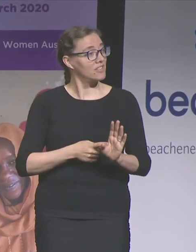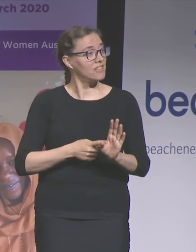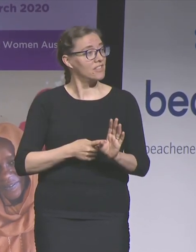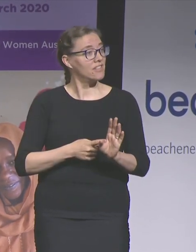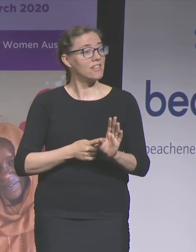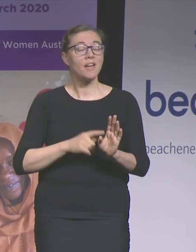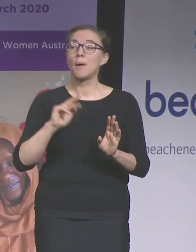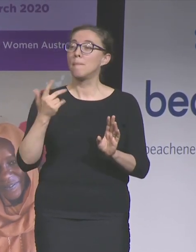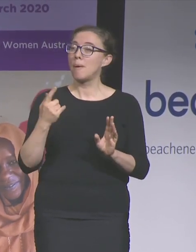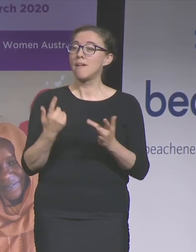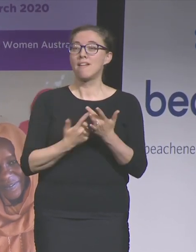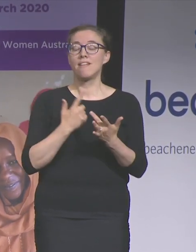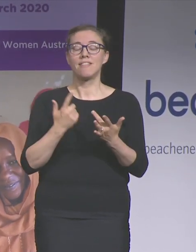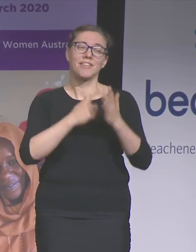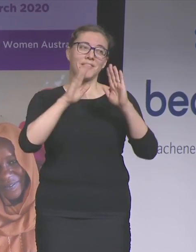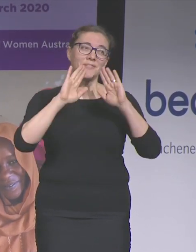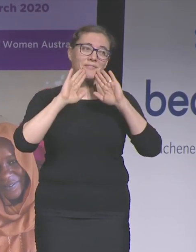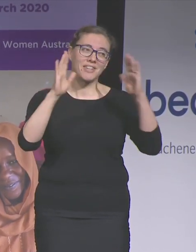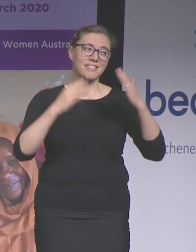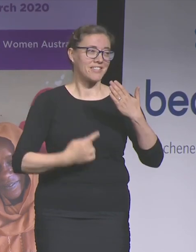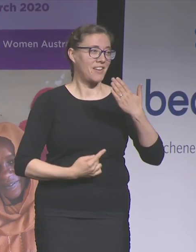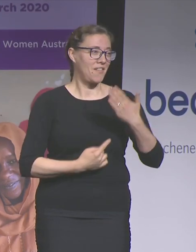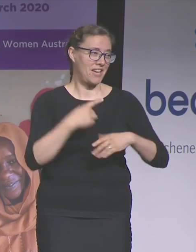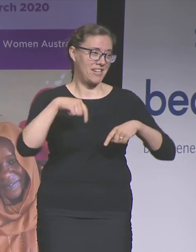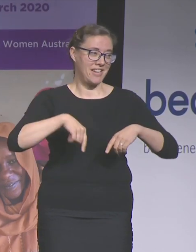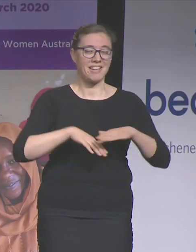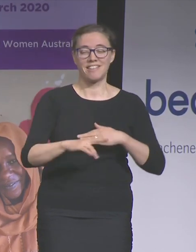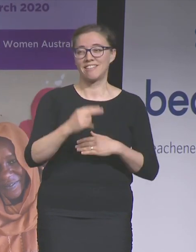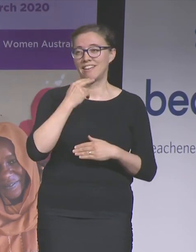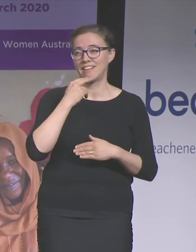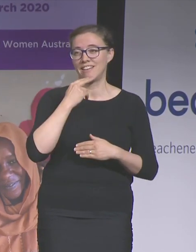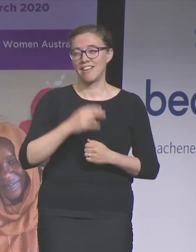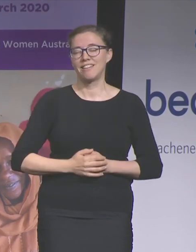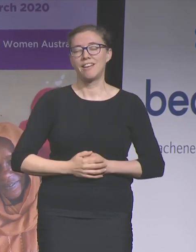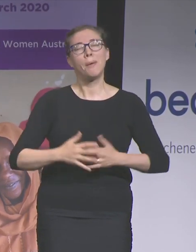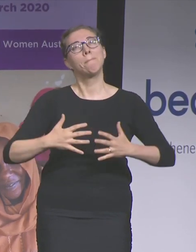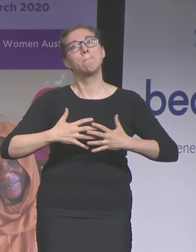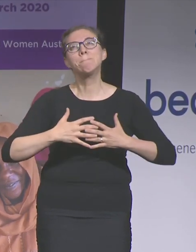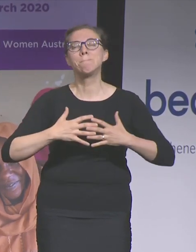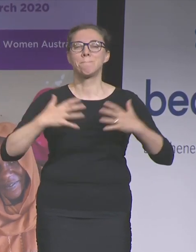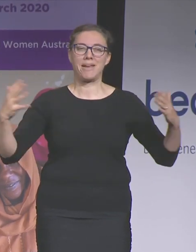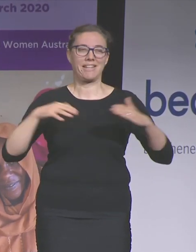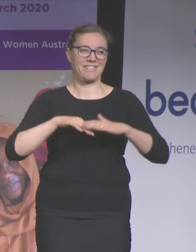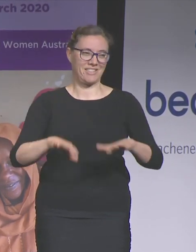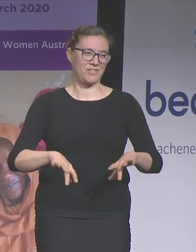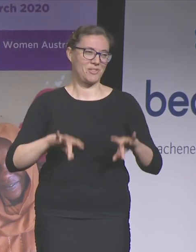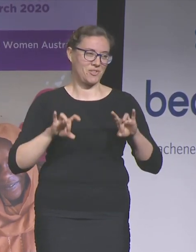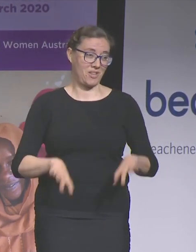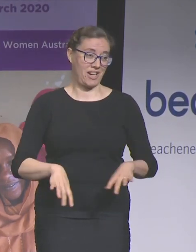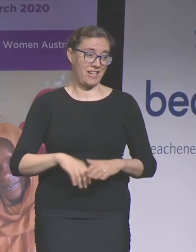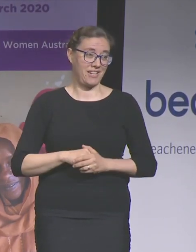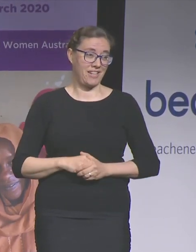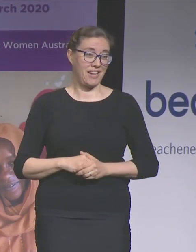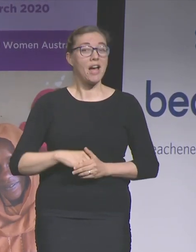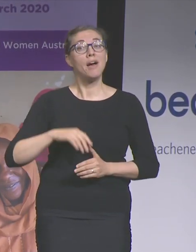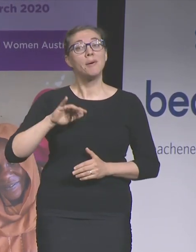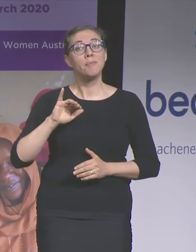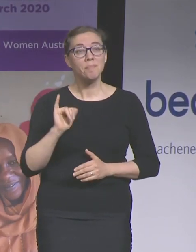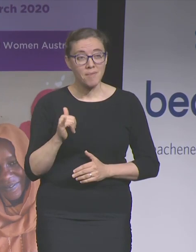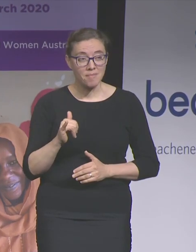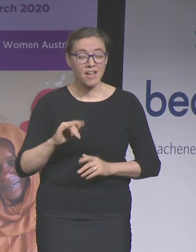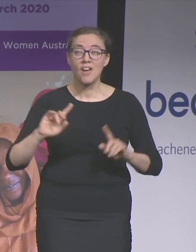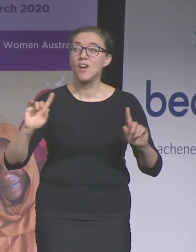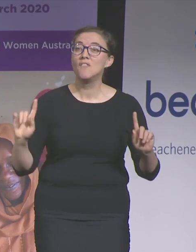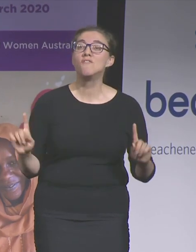fantastic event in Adelaide and the largest event in the country, maybe we'll also be the